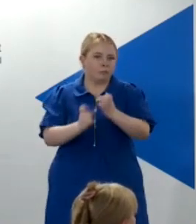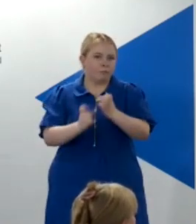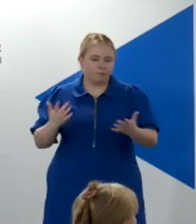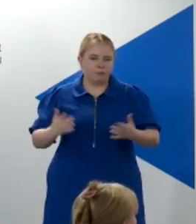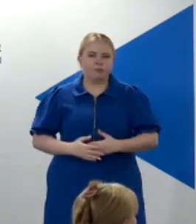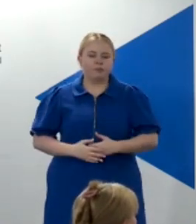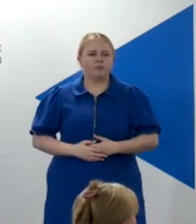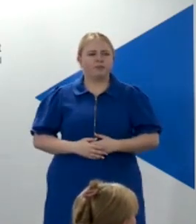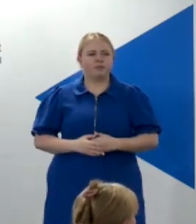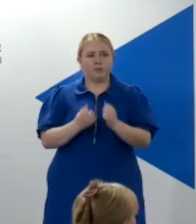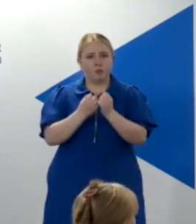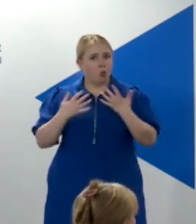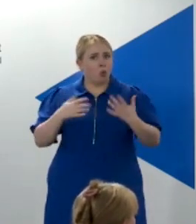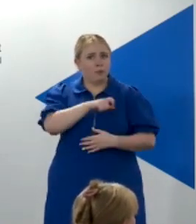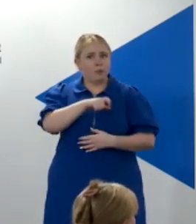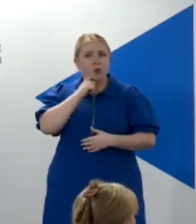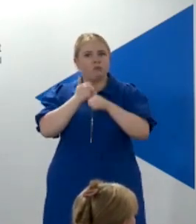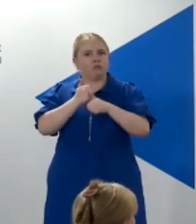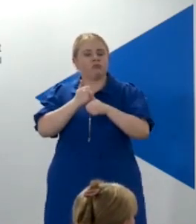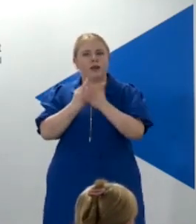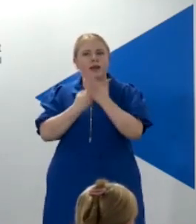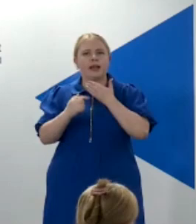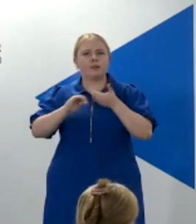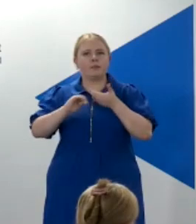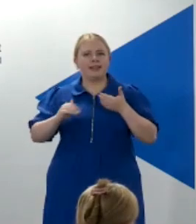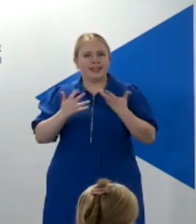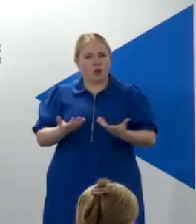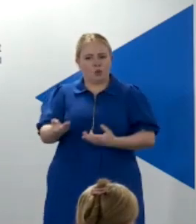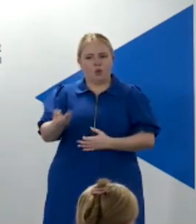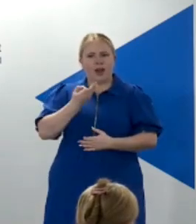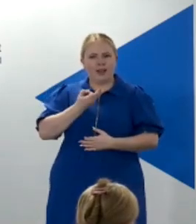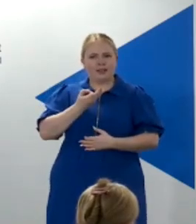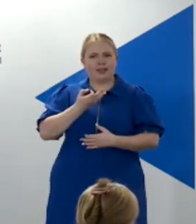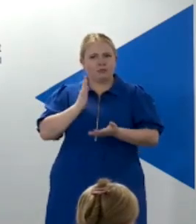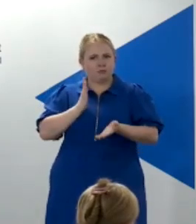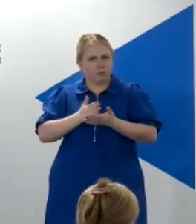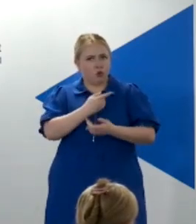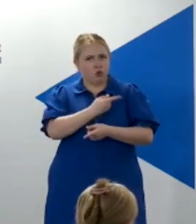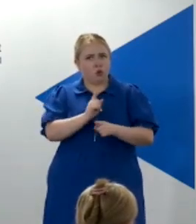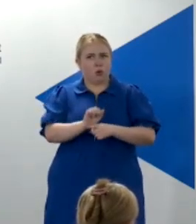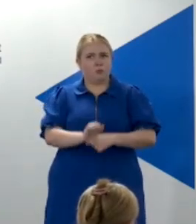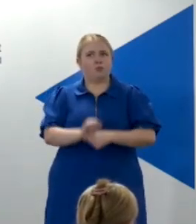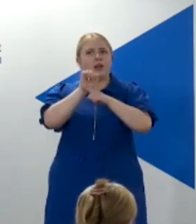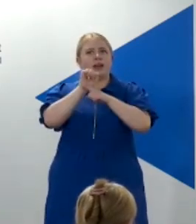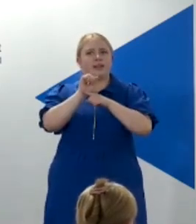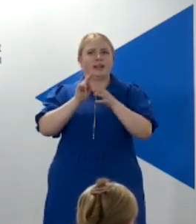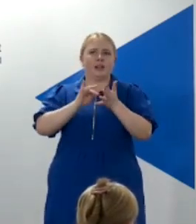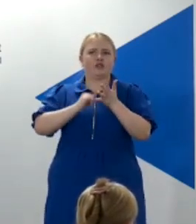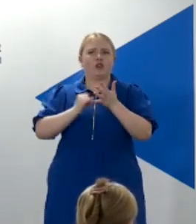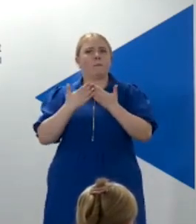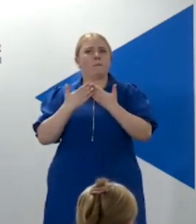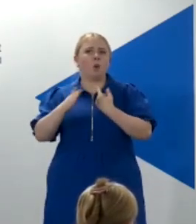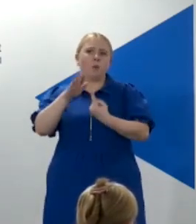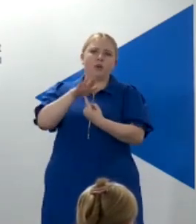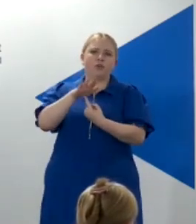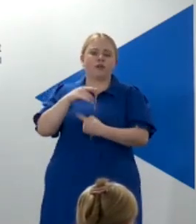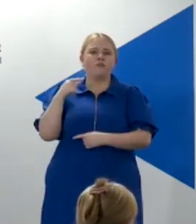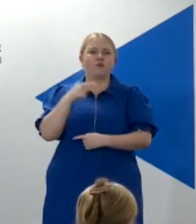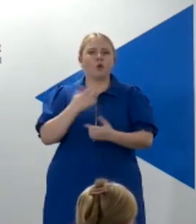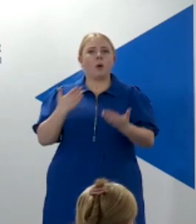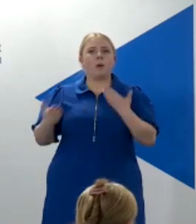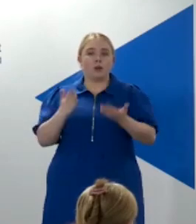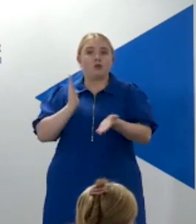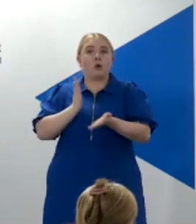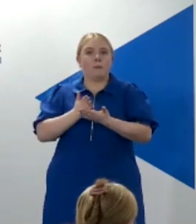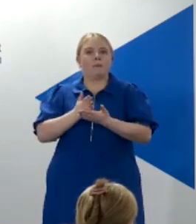there are many people who are supporters of independence are now asking, is protecting Nicola Sturgeon more of a priority for you than